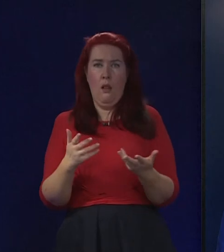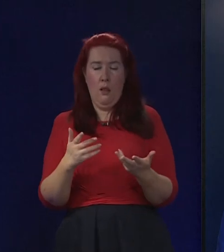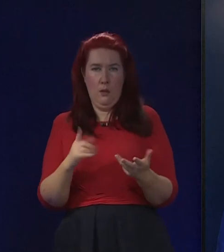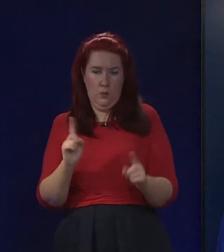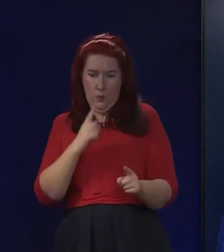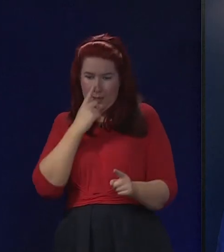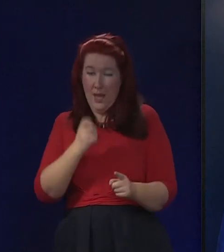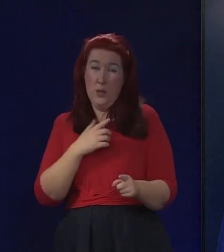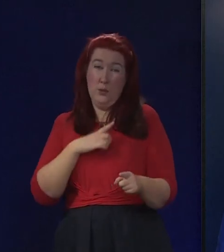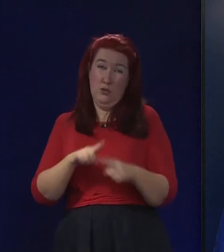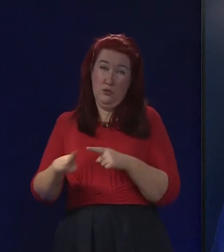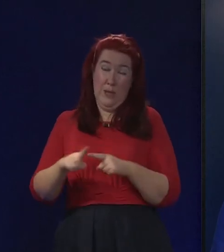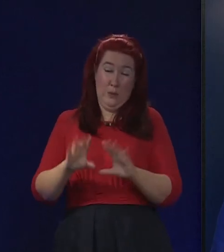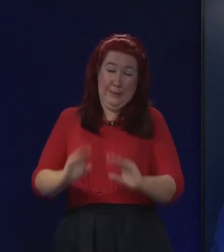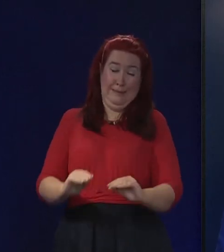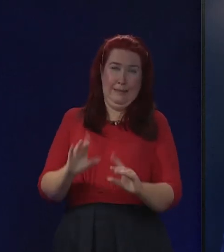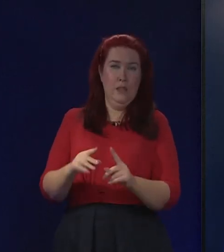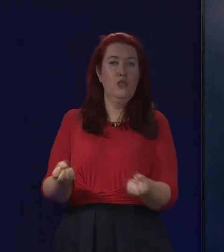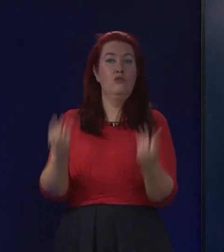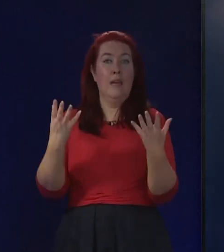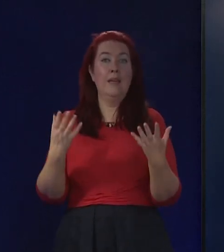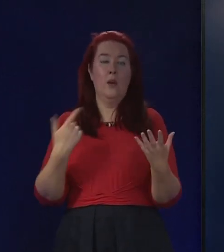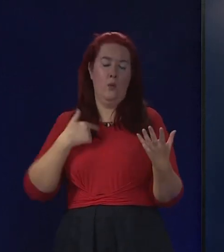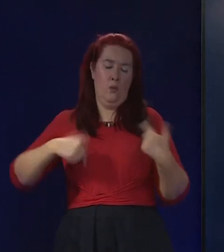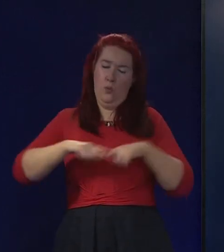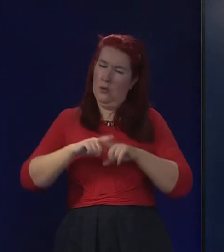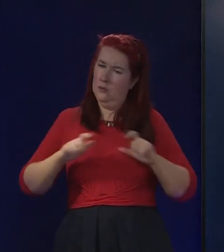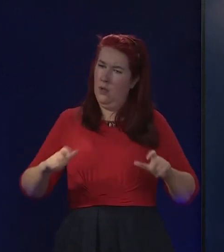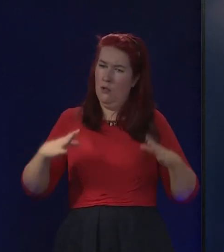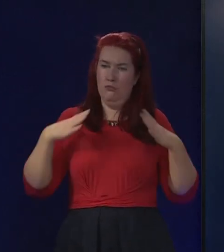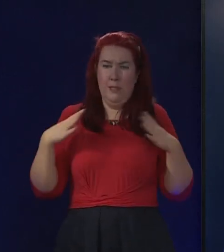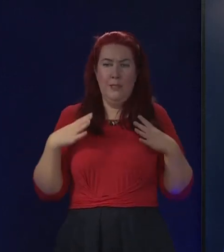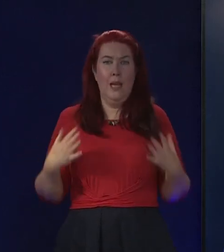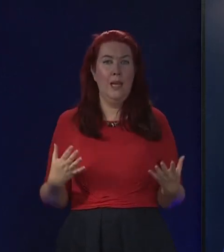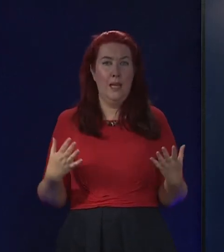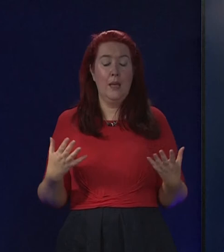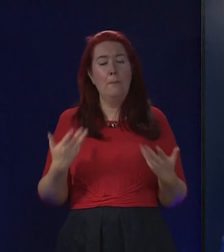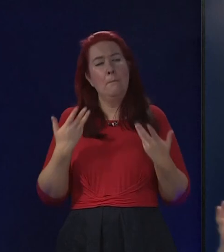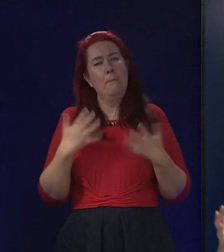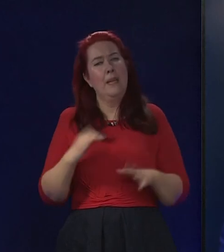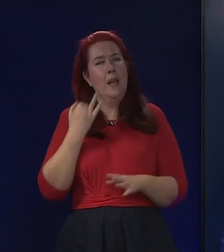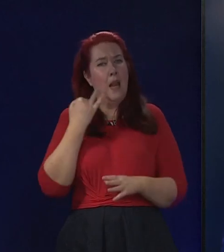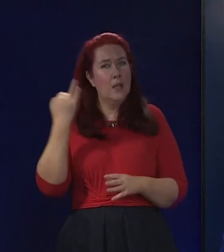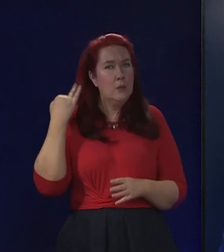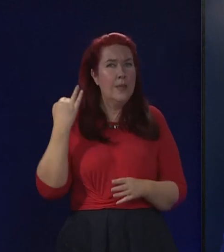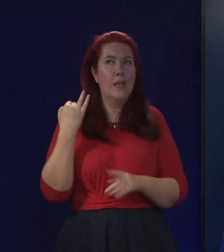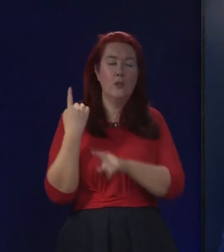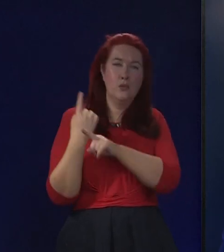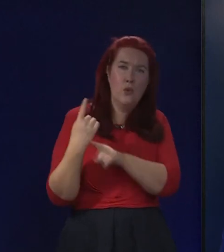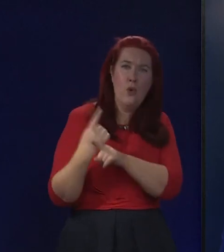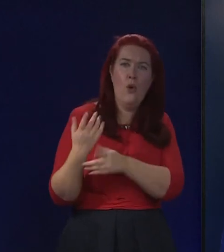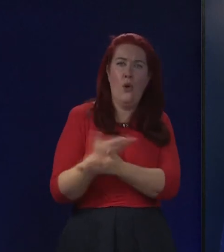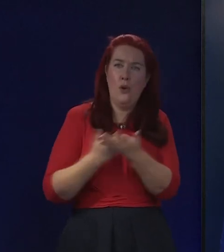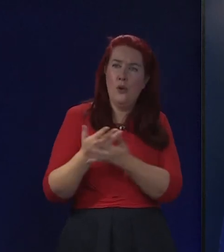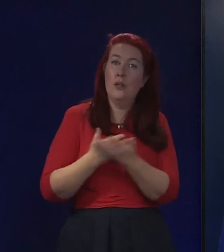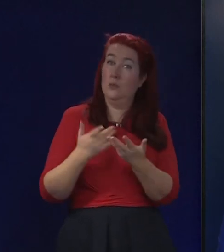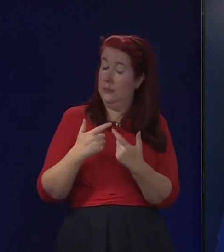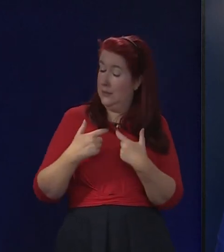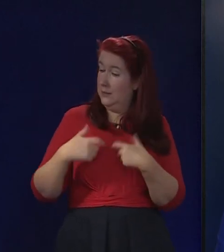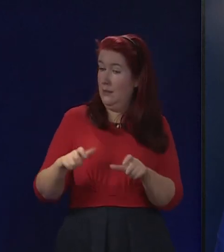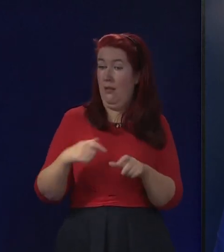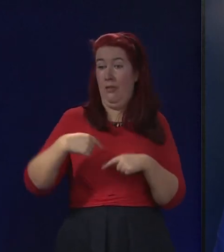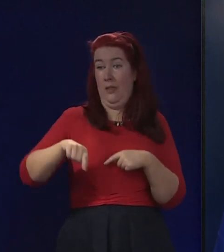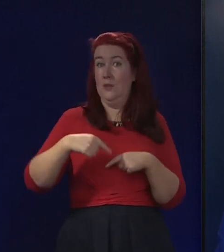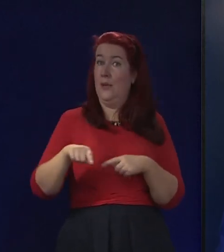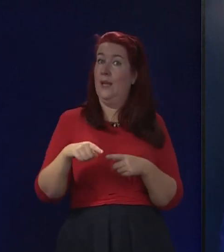action. And we stand ready, willing, and there are, you know, have been talks last week, and they will continue to do that with teachers